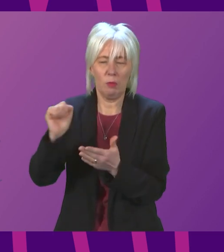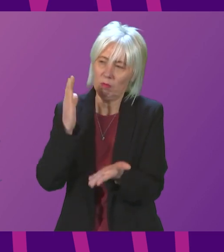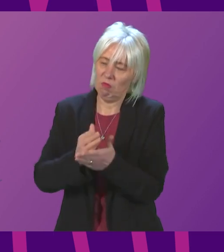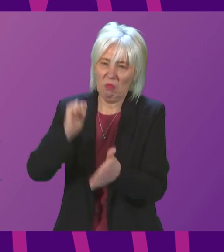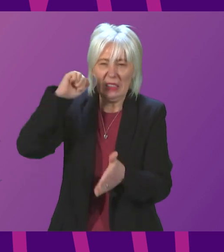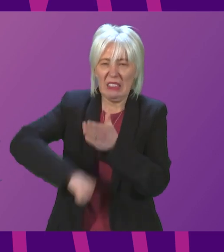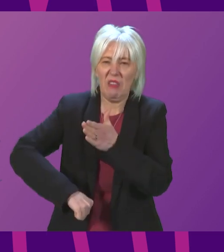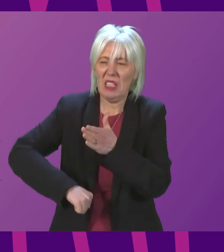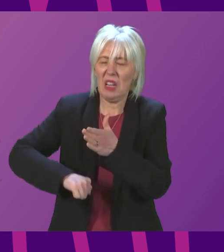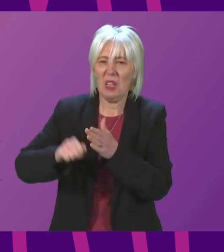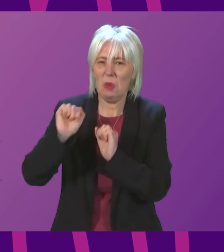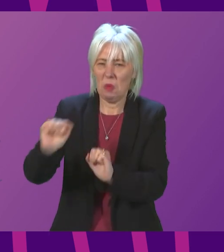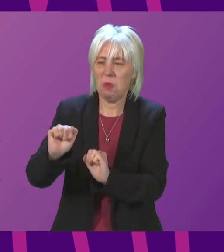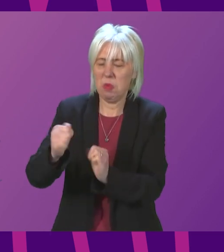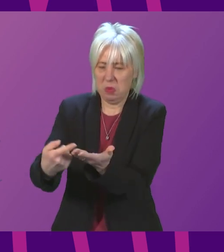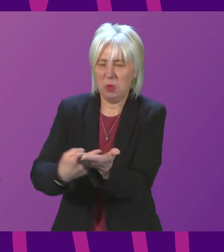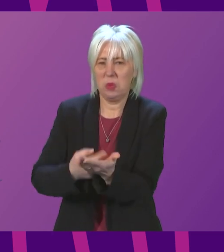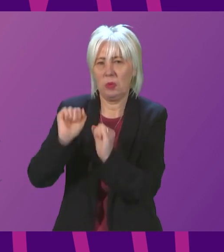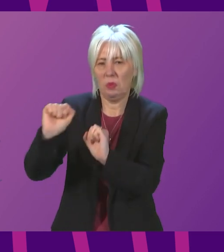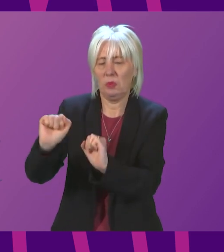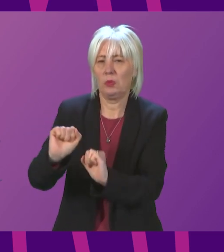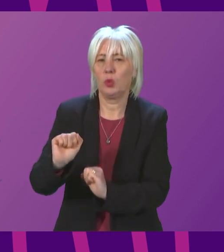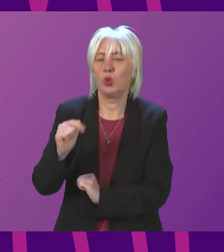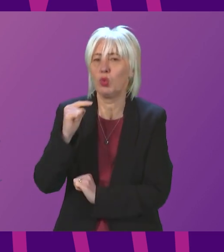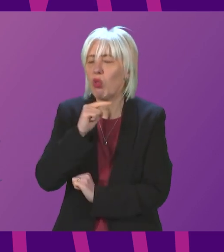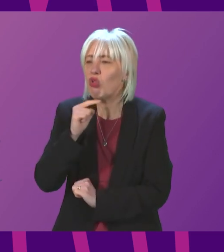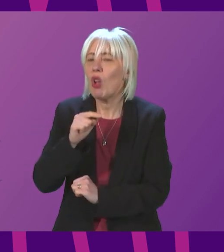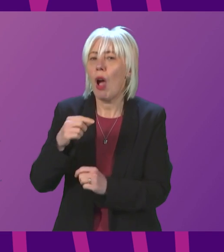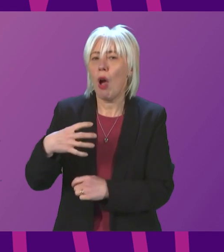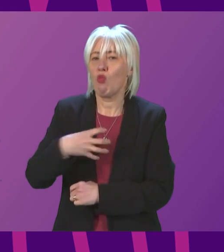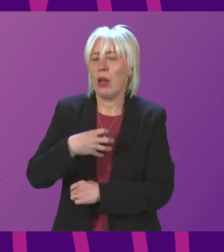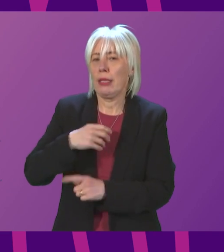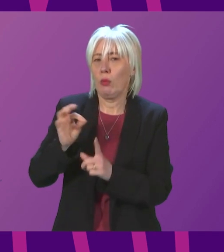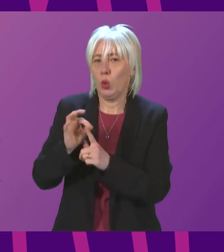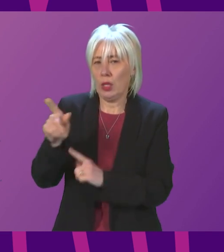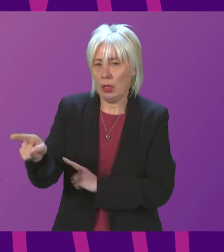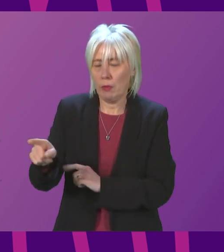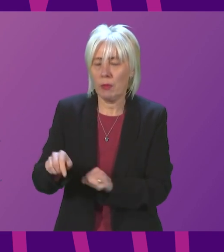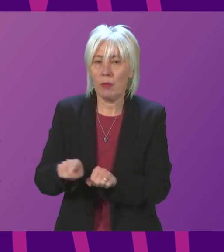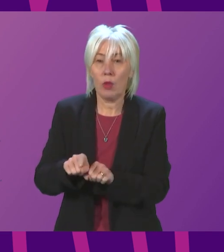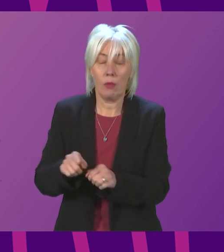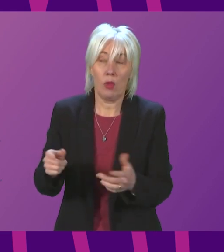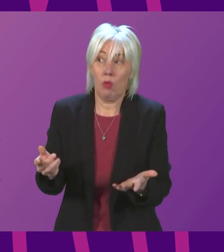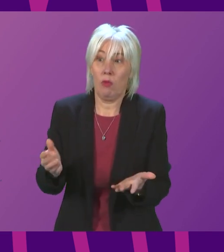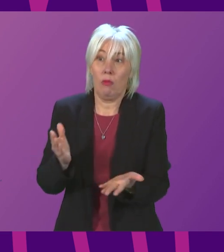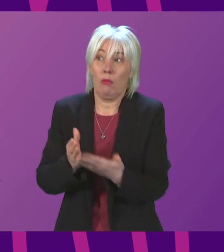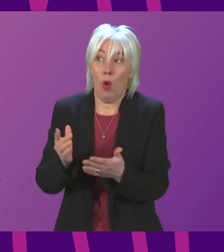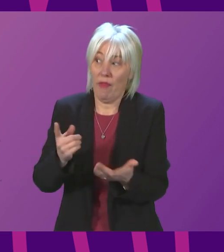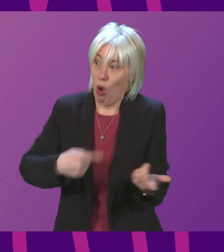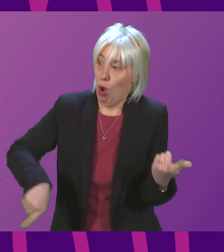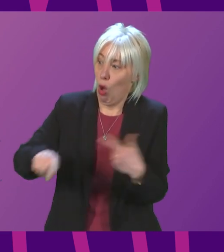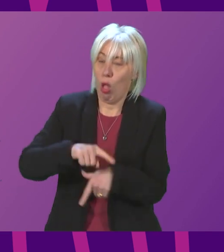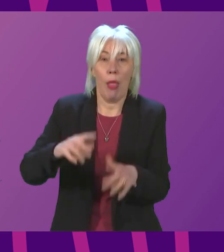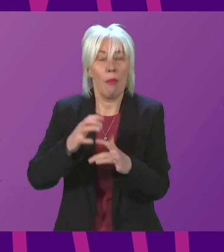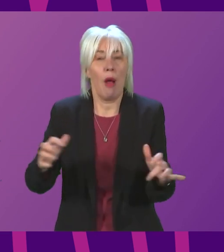sanctions imposed upon Putin and on interests in Russia. And we must all, and I hope across this parliament, we